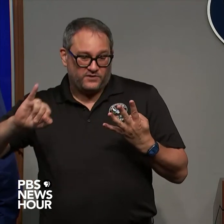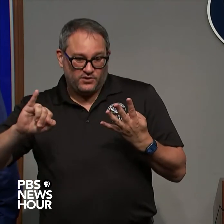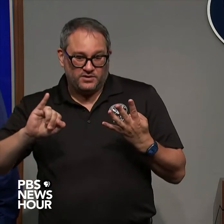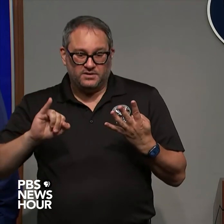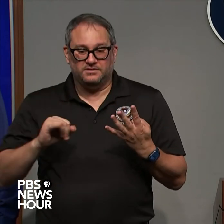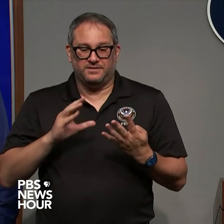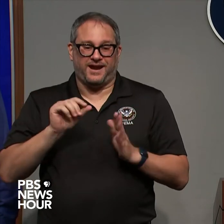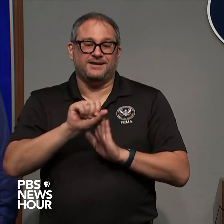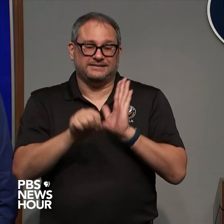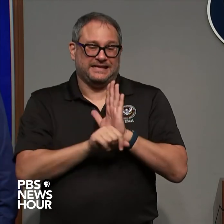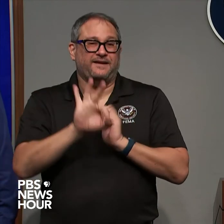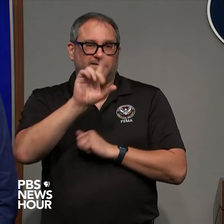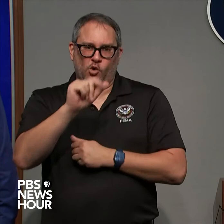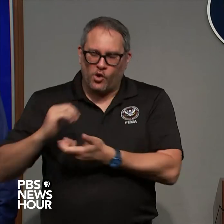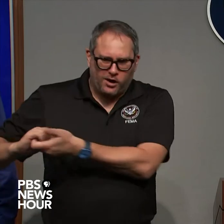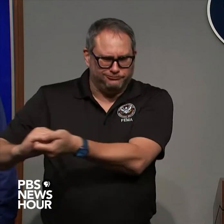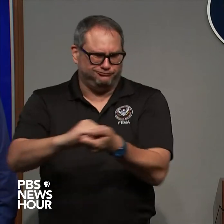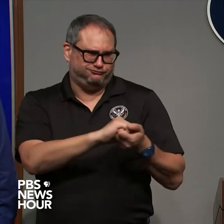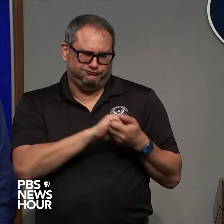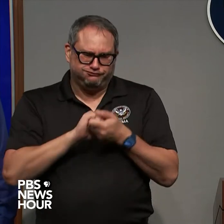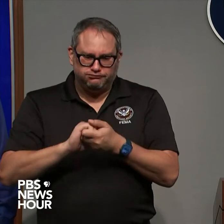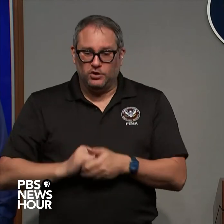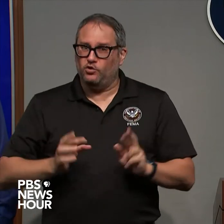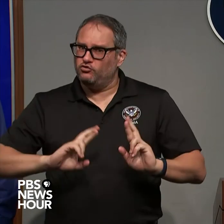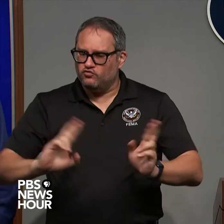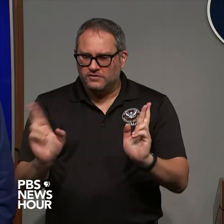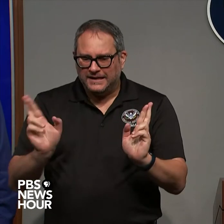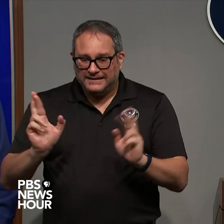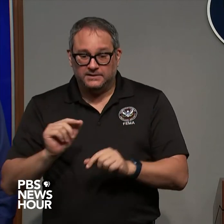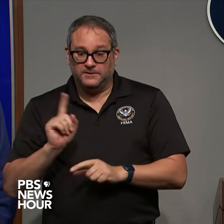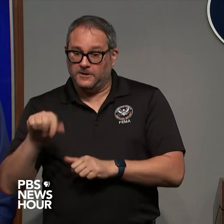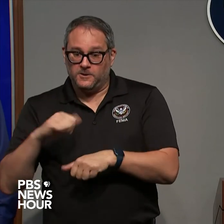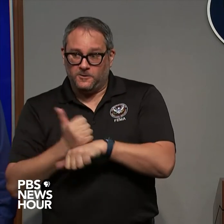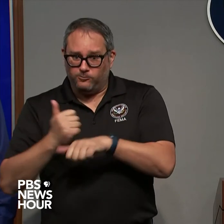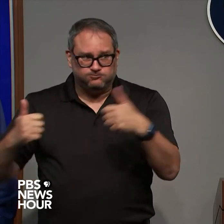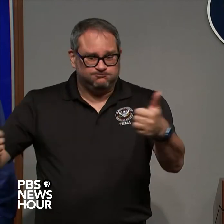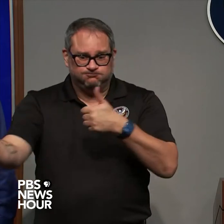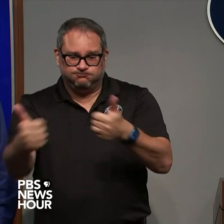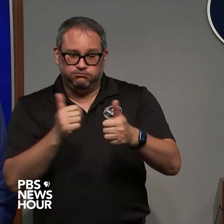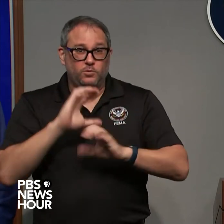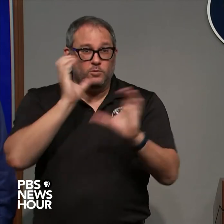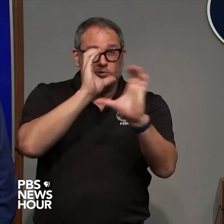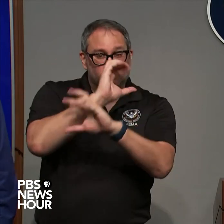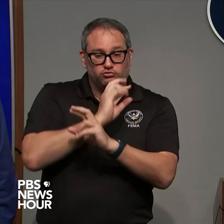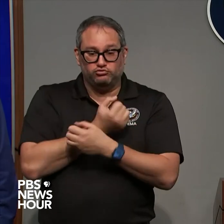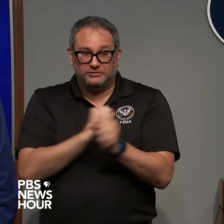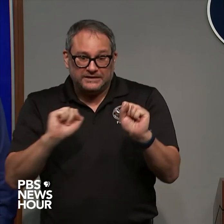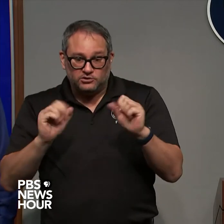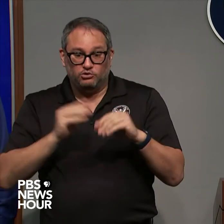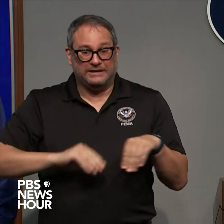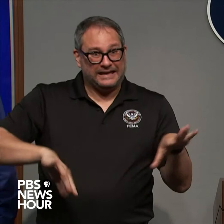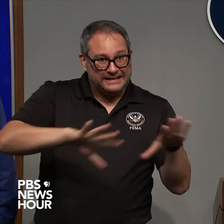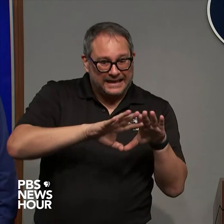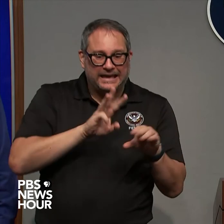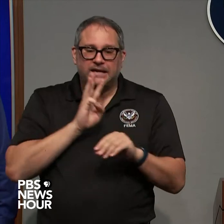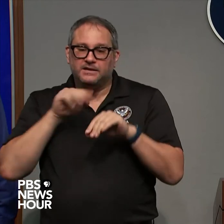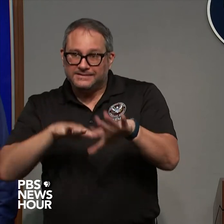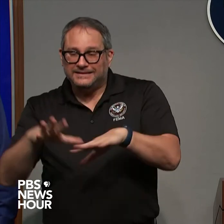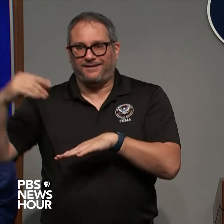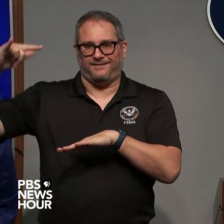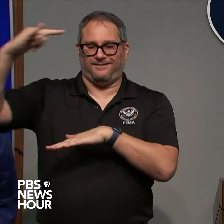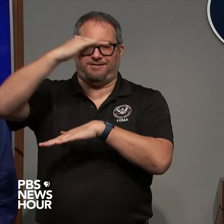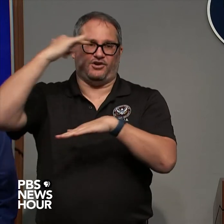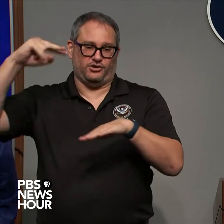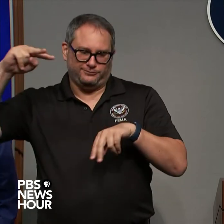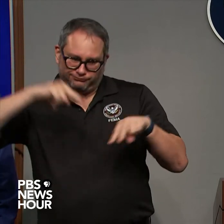these teams will coordinate search and rescue efforts by land air and sea we have a hundred and twenty eight